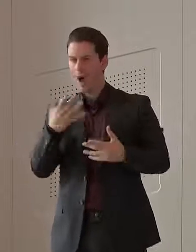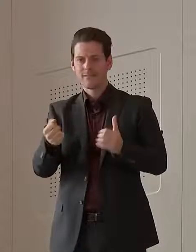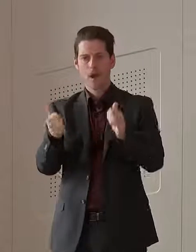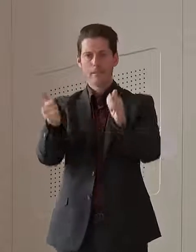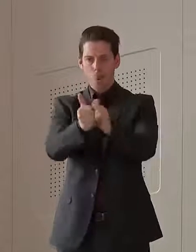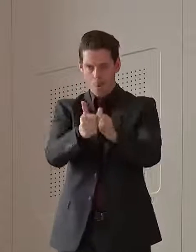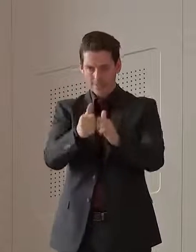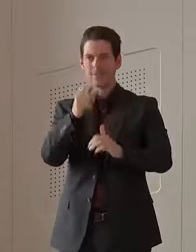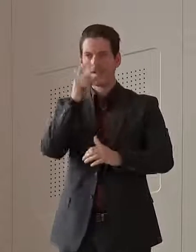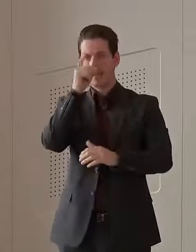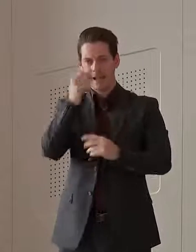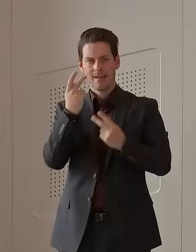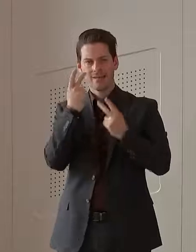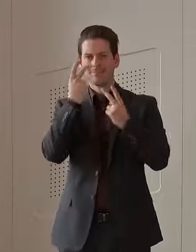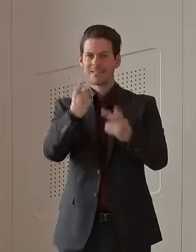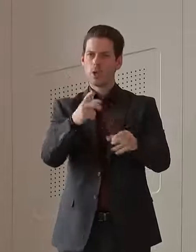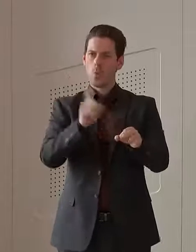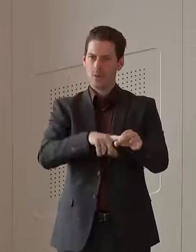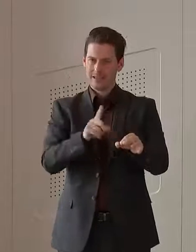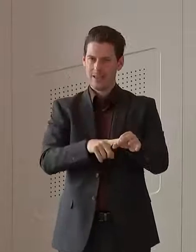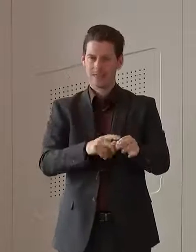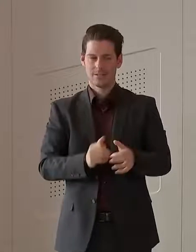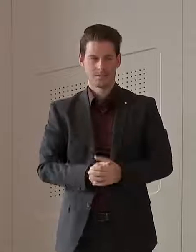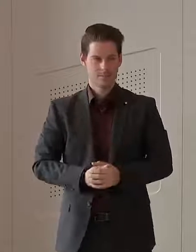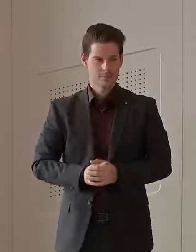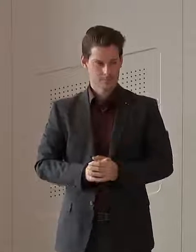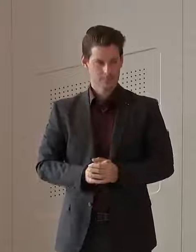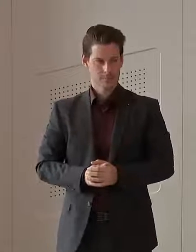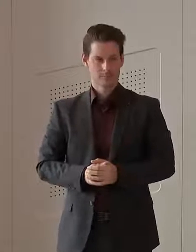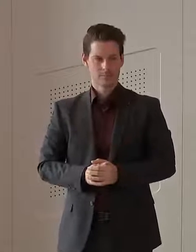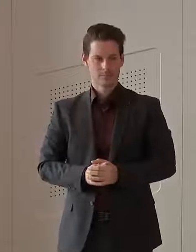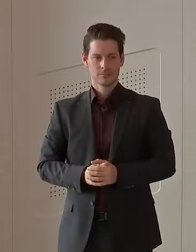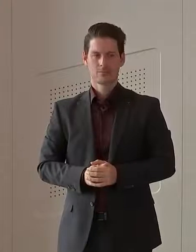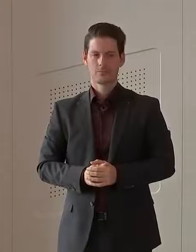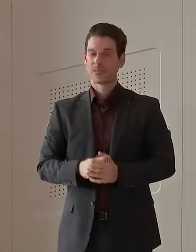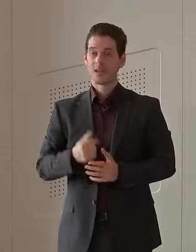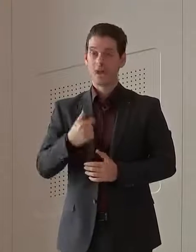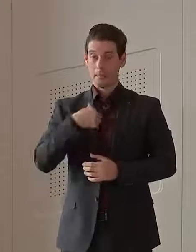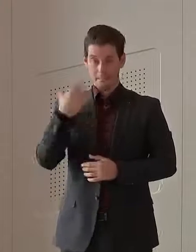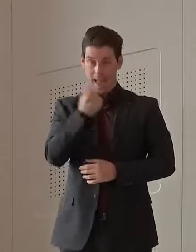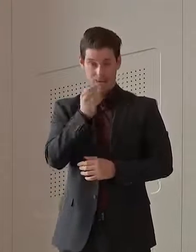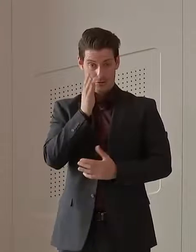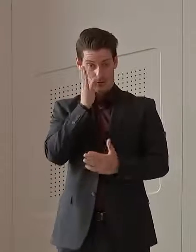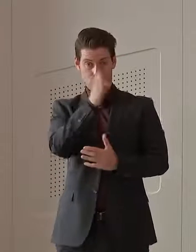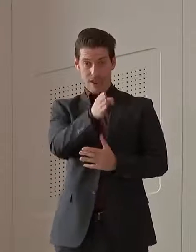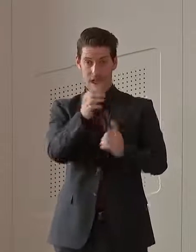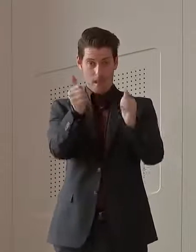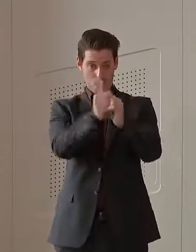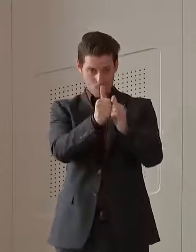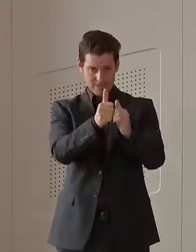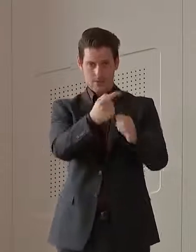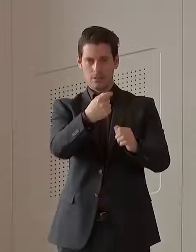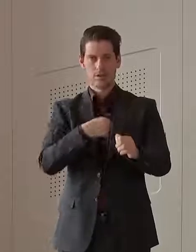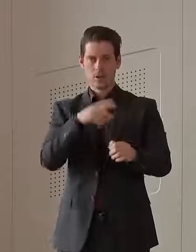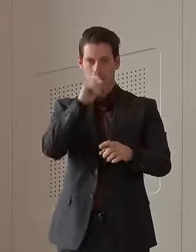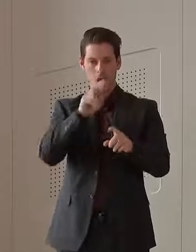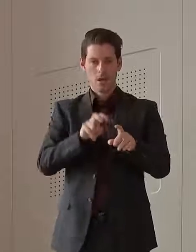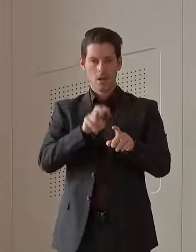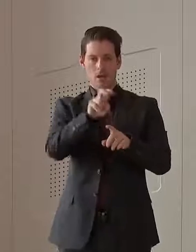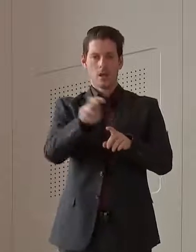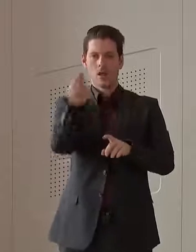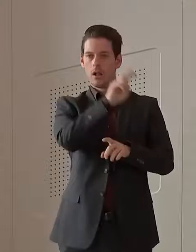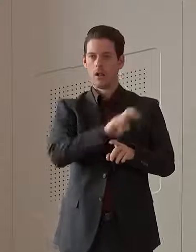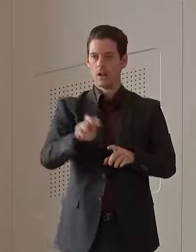that's why they're coming to Queensland. They can't say, I want to go and do something, they just have to have an appointment and then they can come